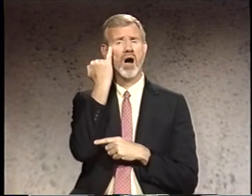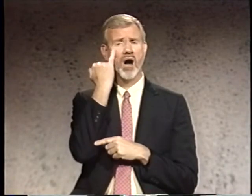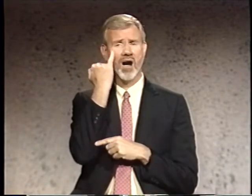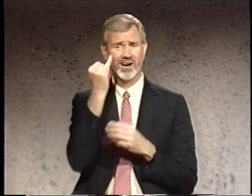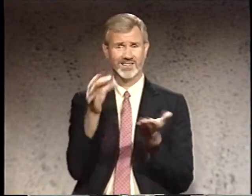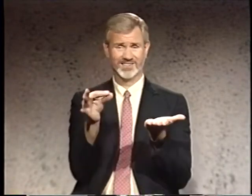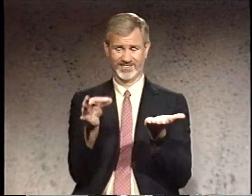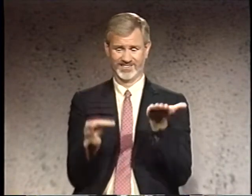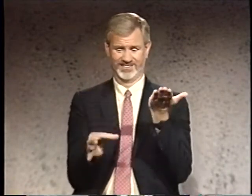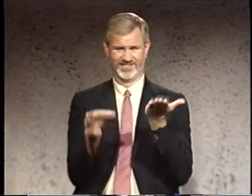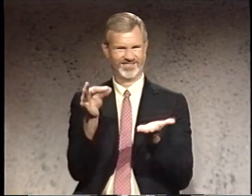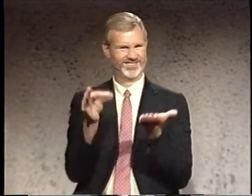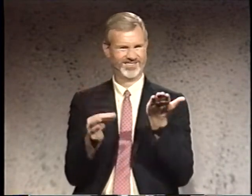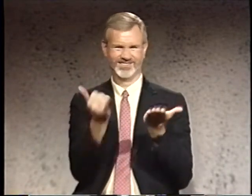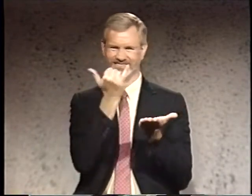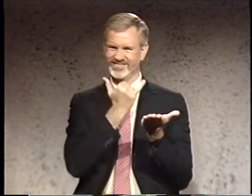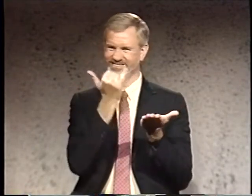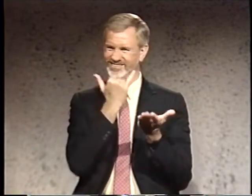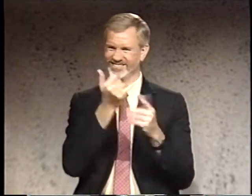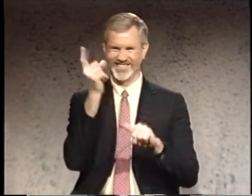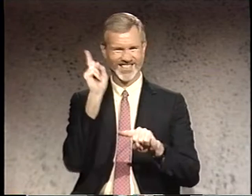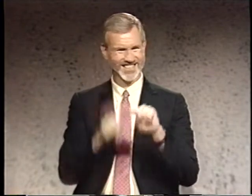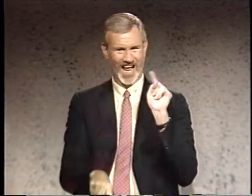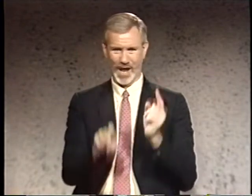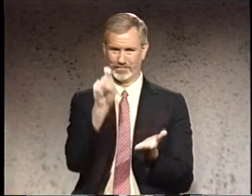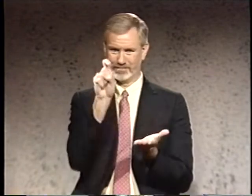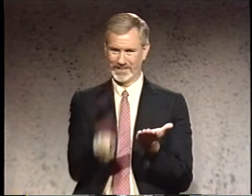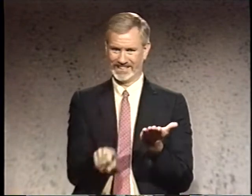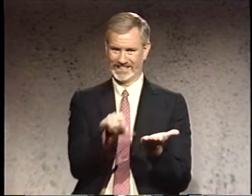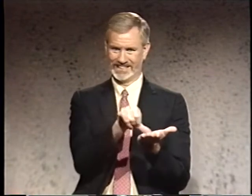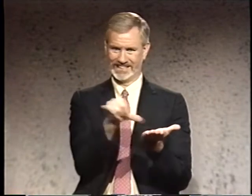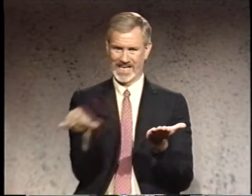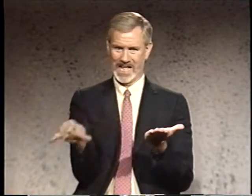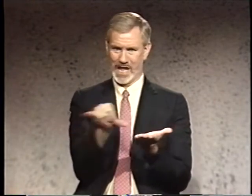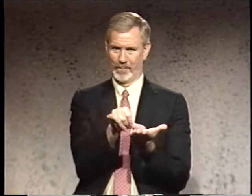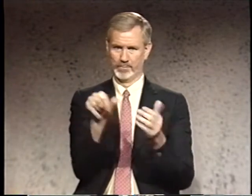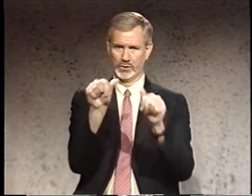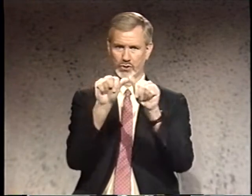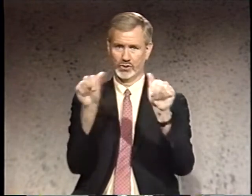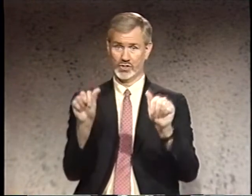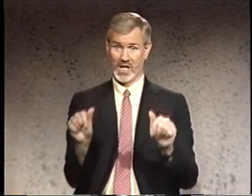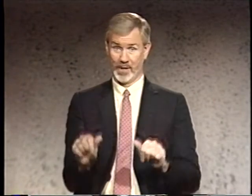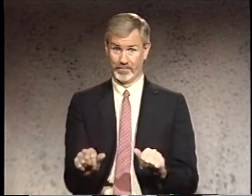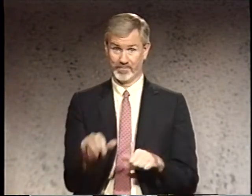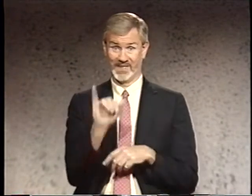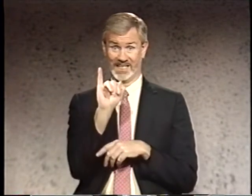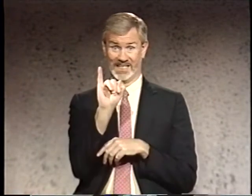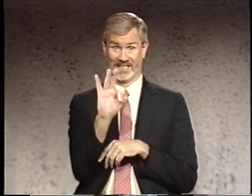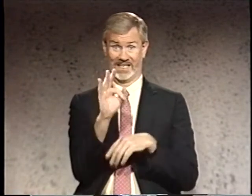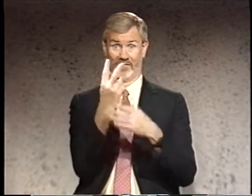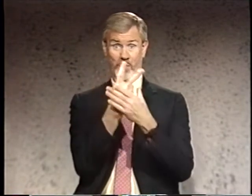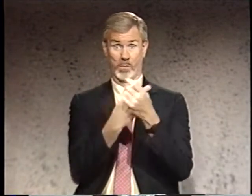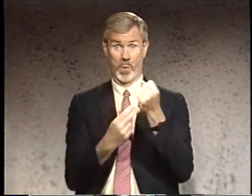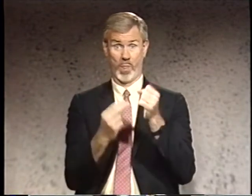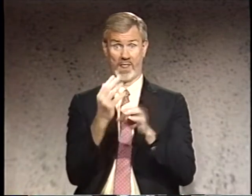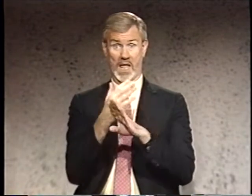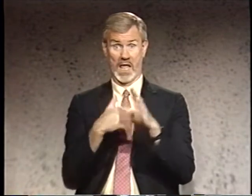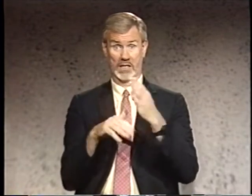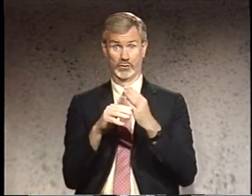If you saw this sign, it would be wrong. The hands must be the same shape. If both